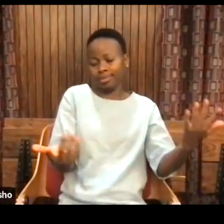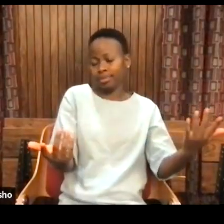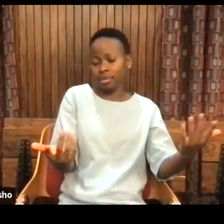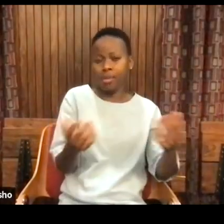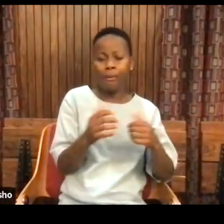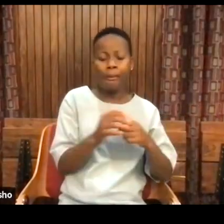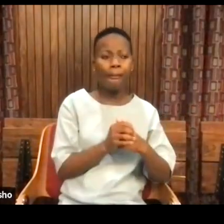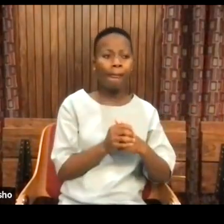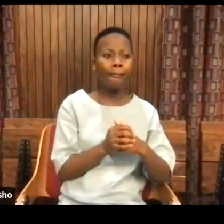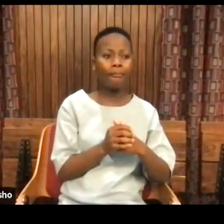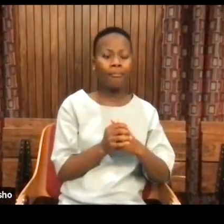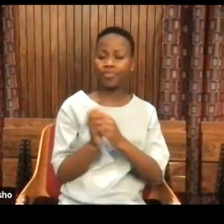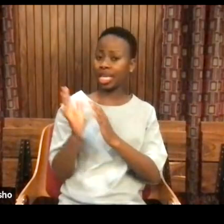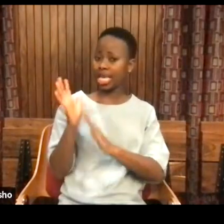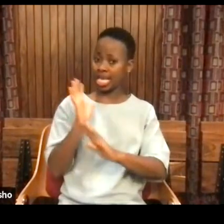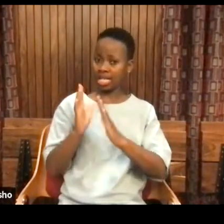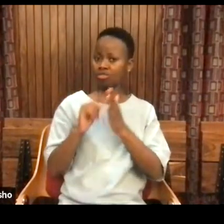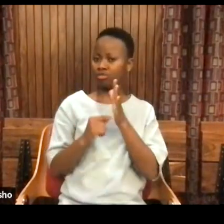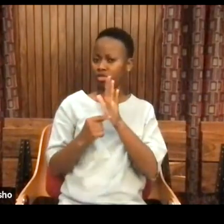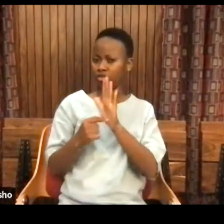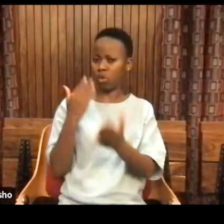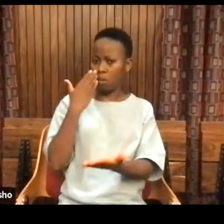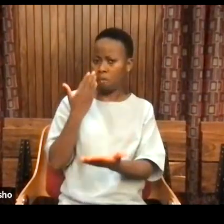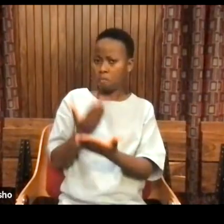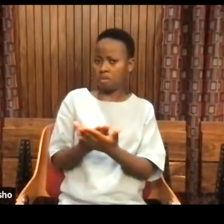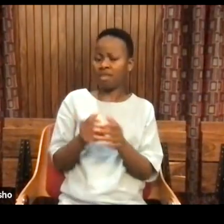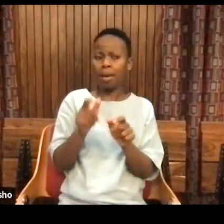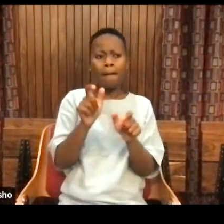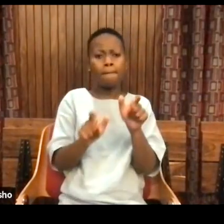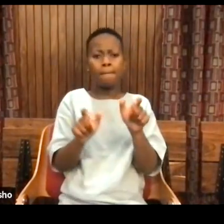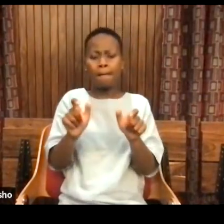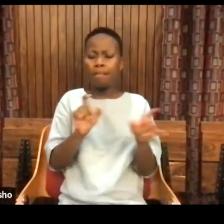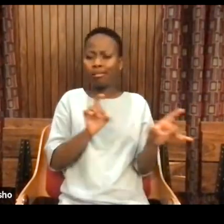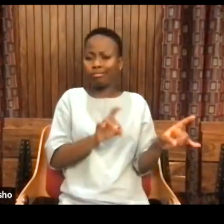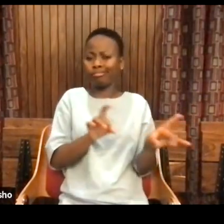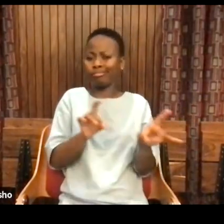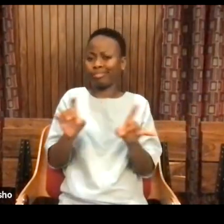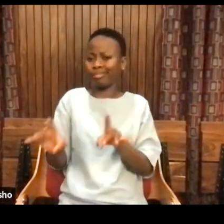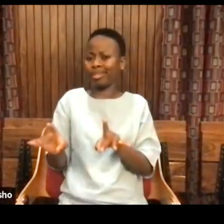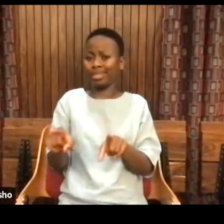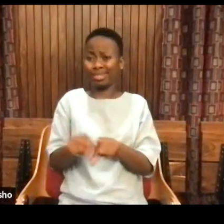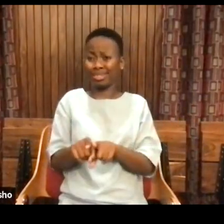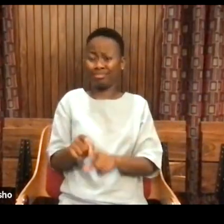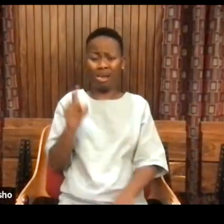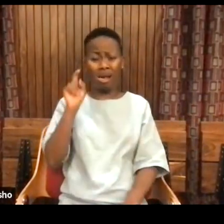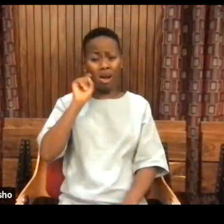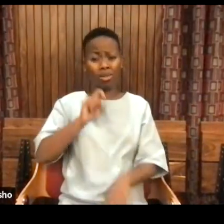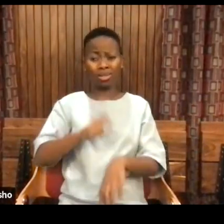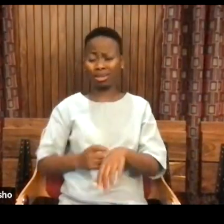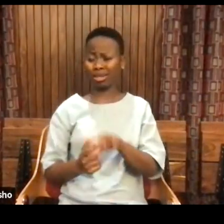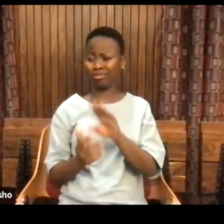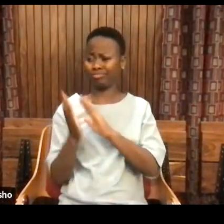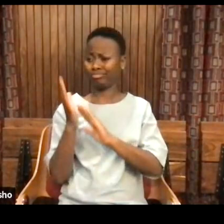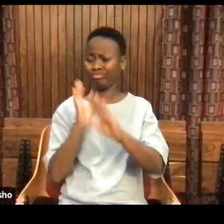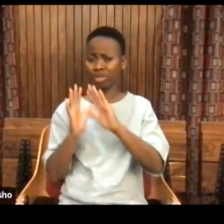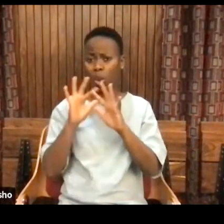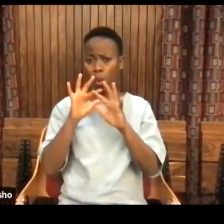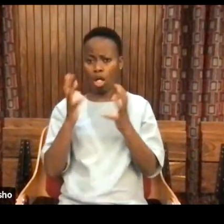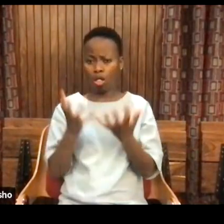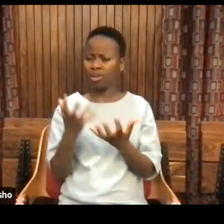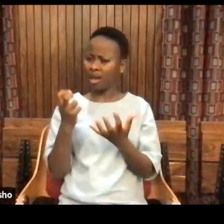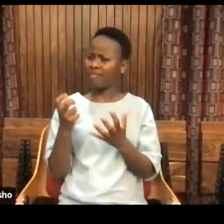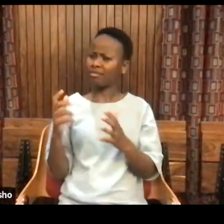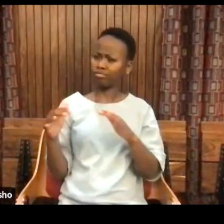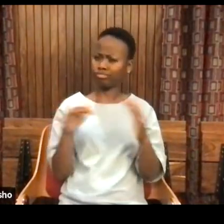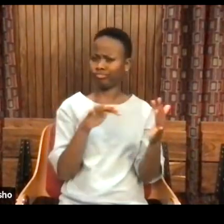people have been struggling, you know, in ancient time, even there's been that tension in the world.